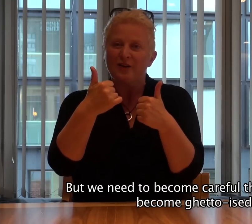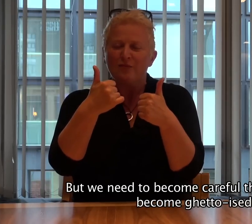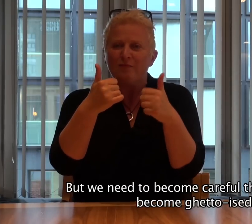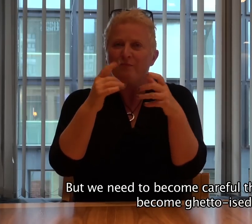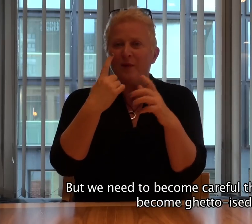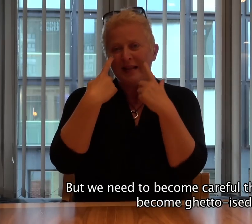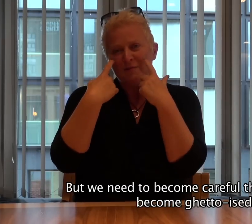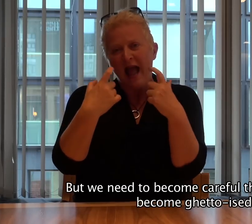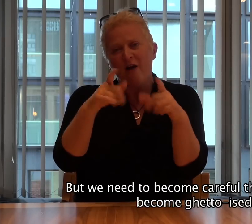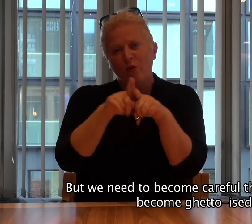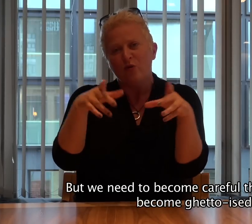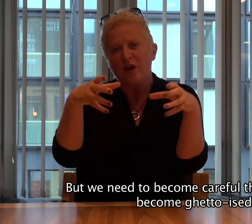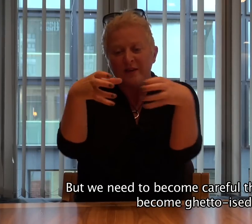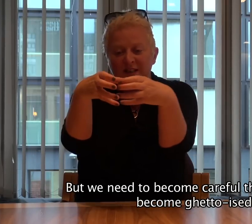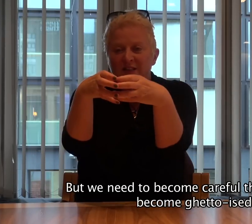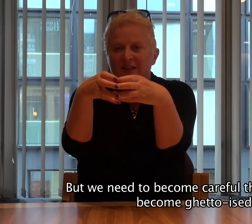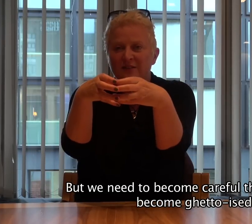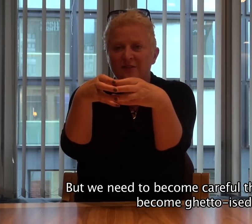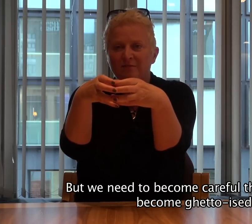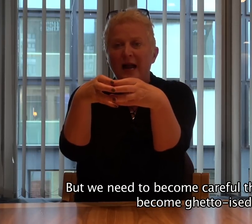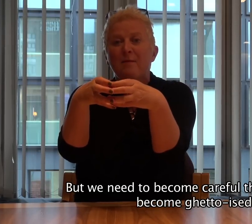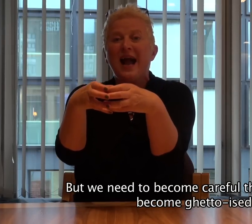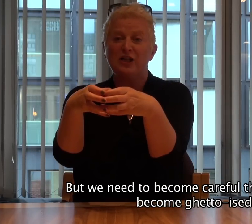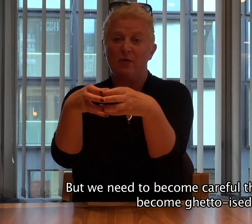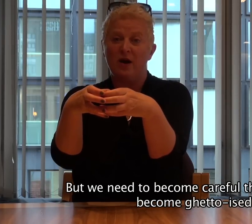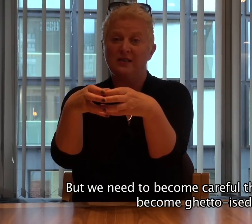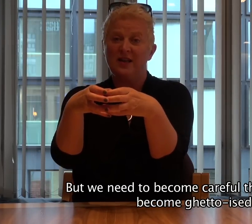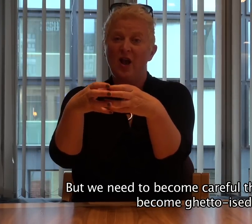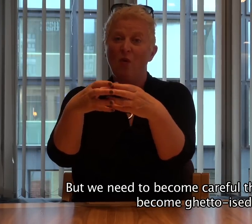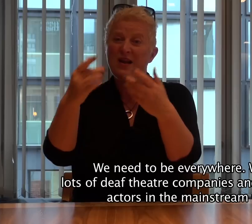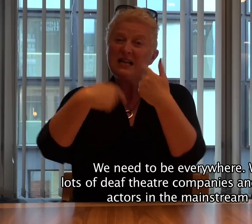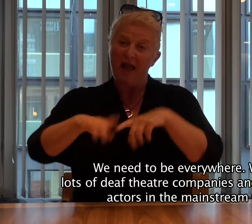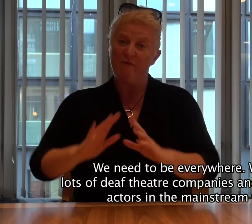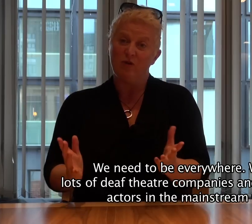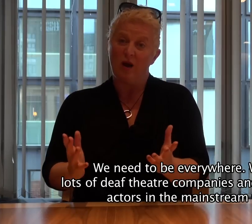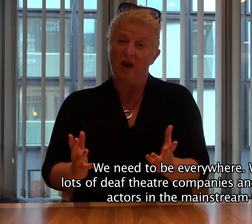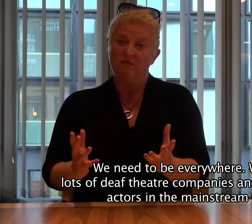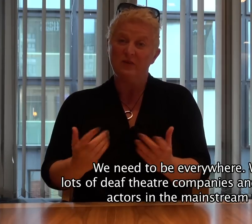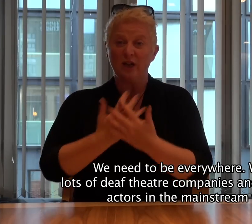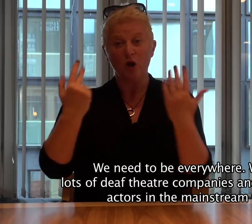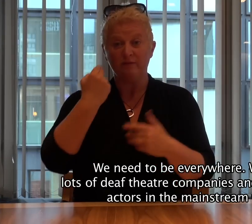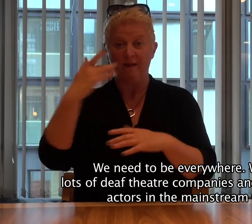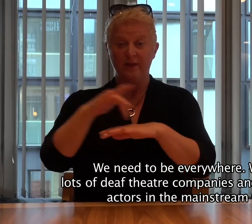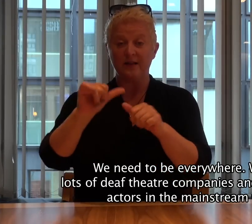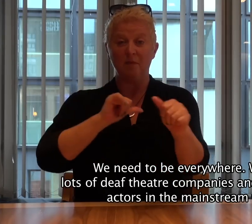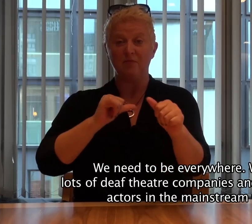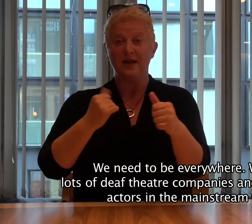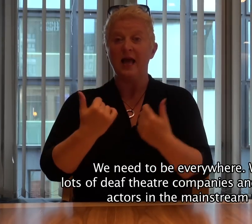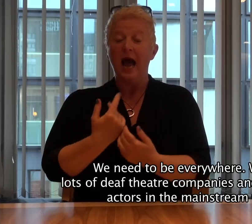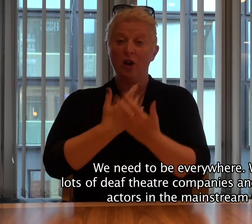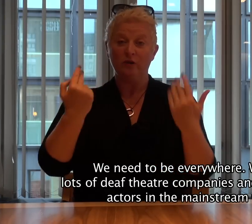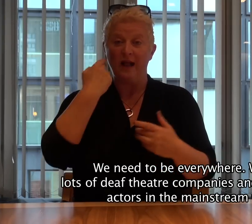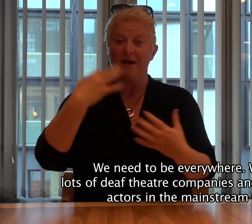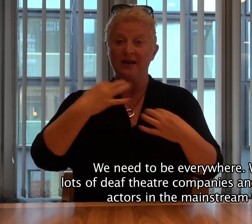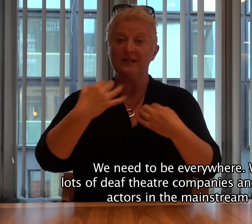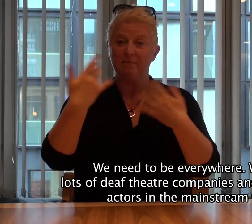we need to be careful also that it doesn't become ghettoised. We need to be everywhere. We need lots of deaf theatre companies